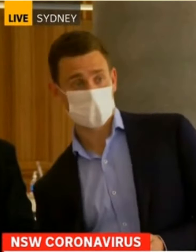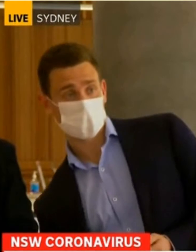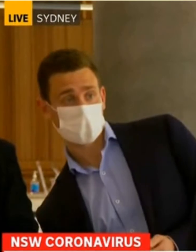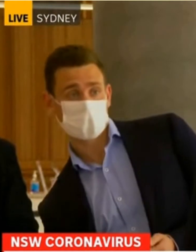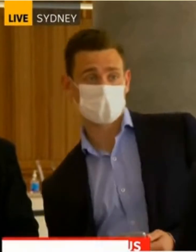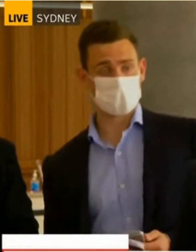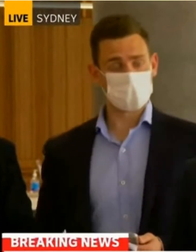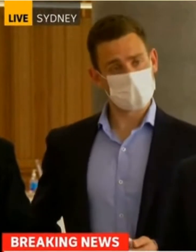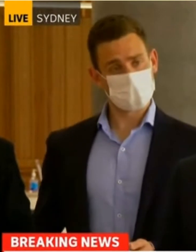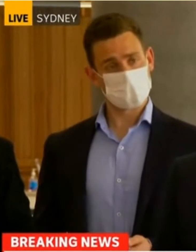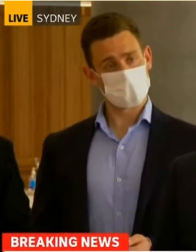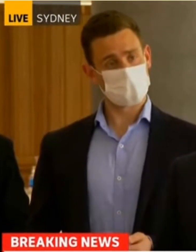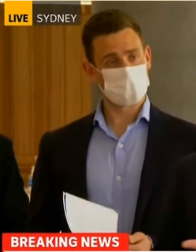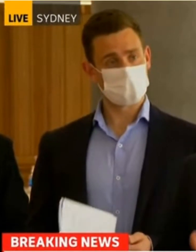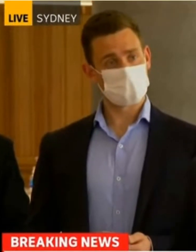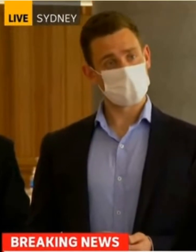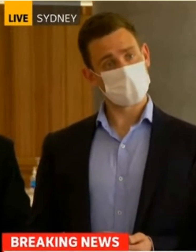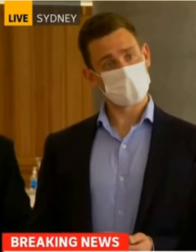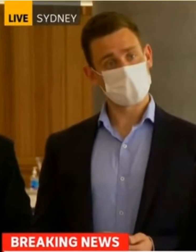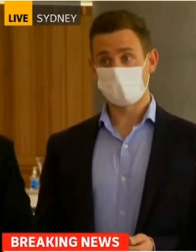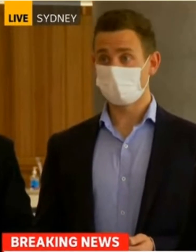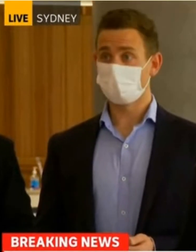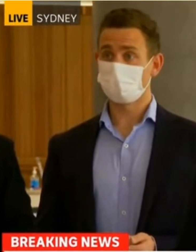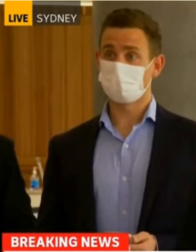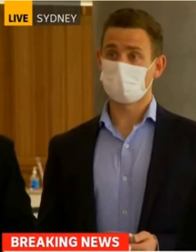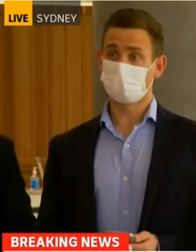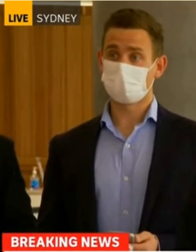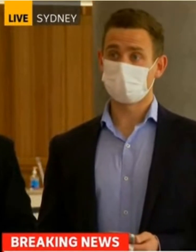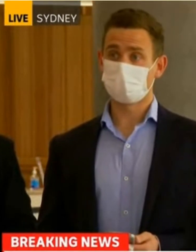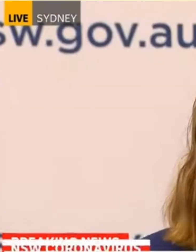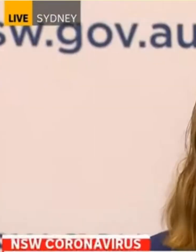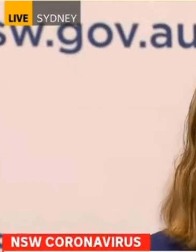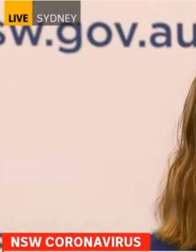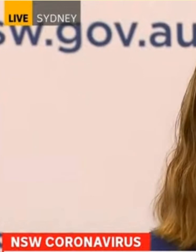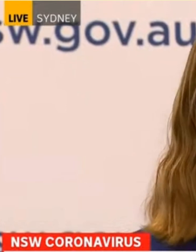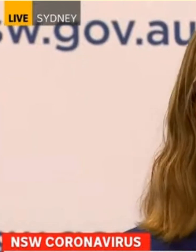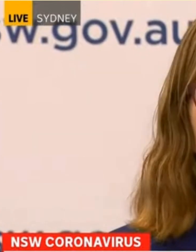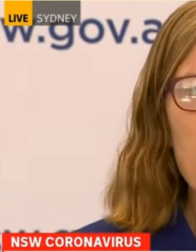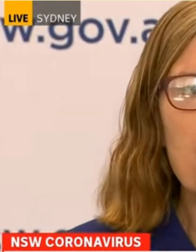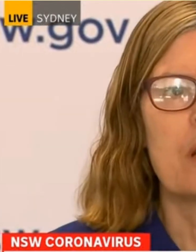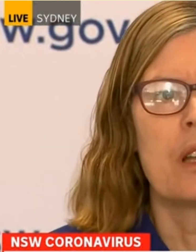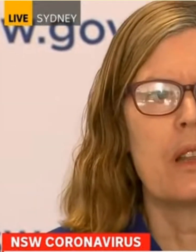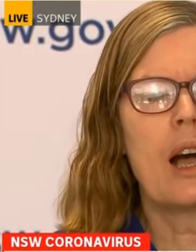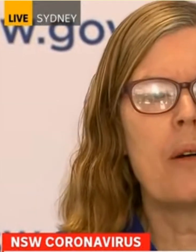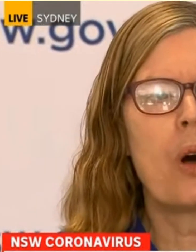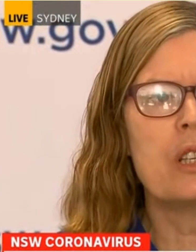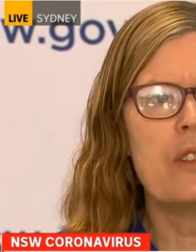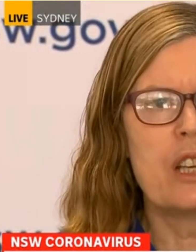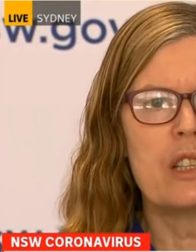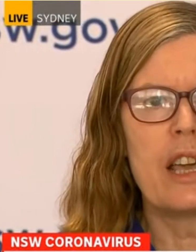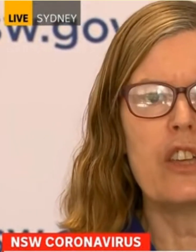This Press Release Is That Trying To Get The Wait Times Down For The Test Results That's Exactly Right So At The Moment